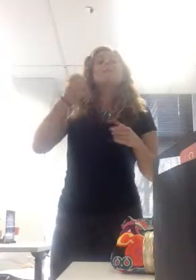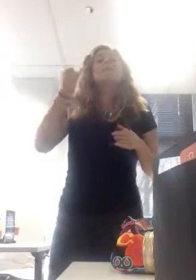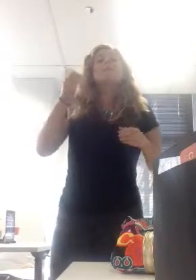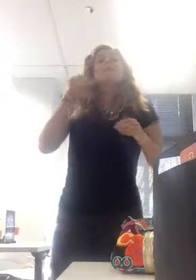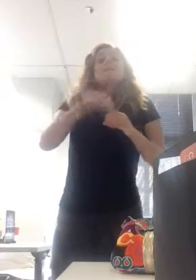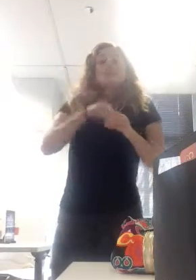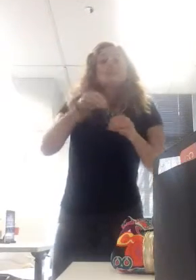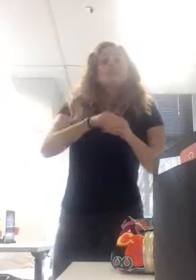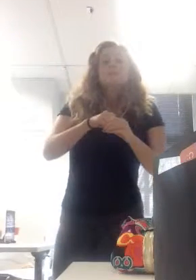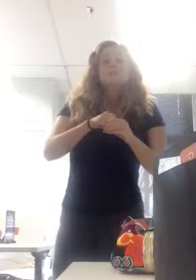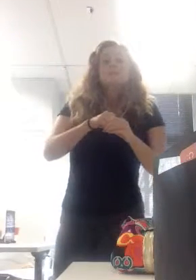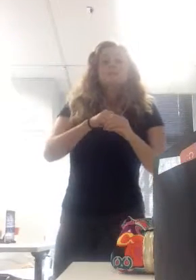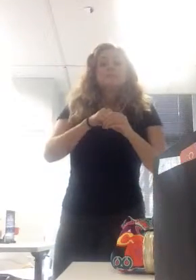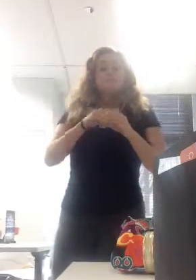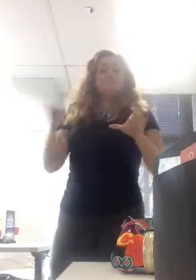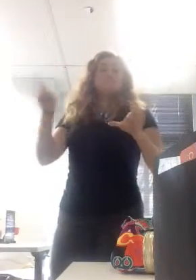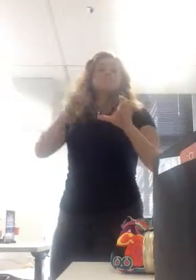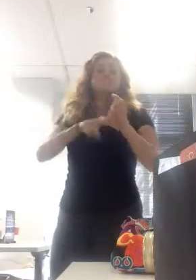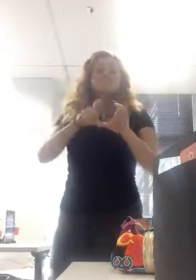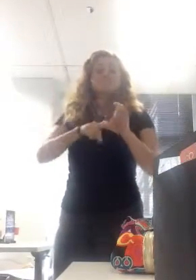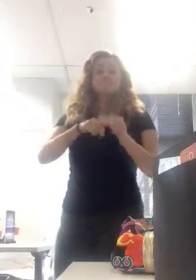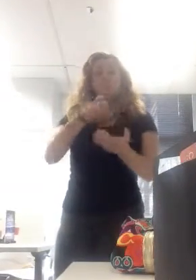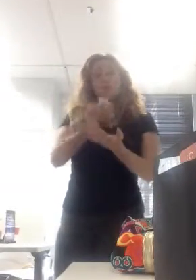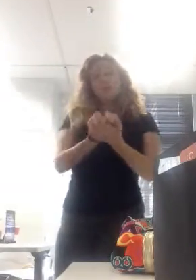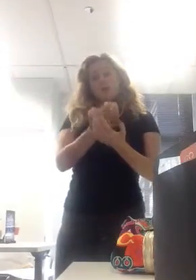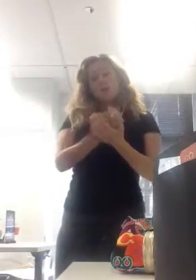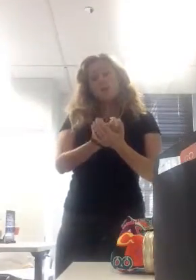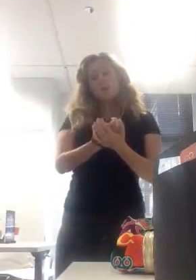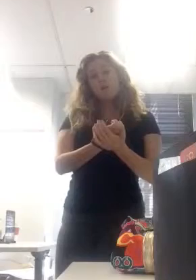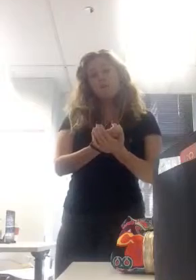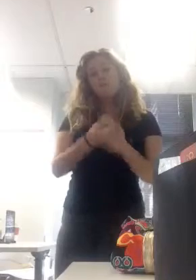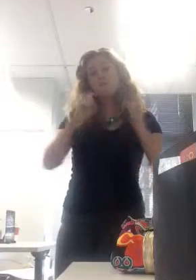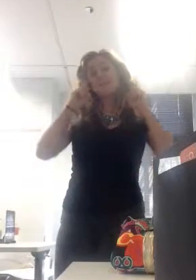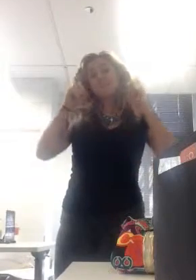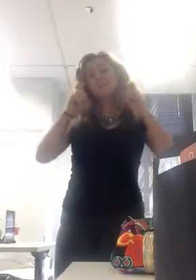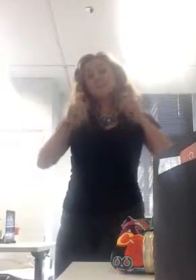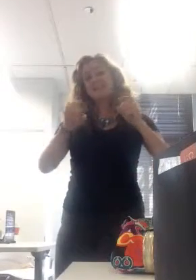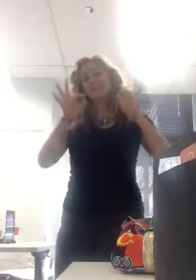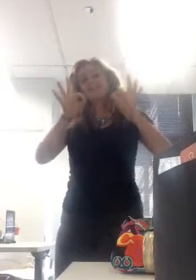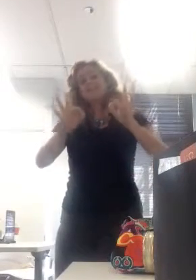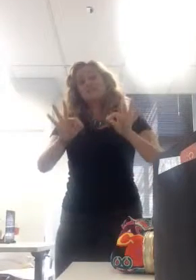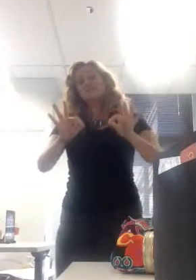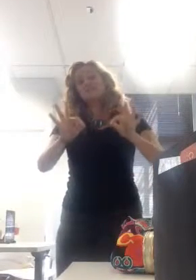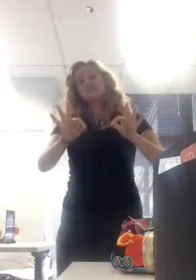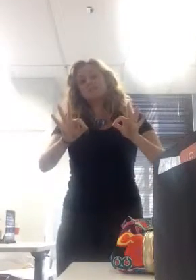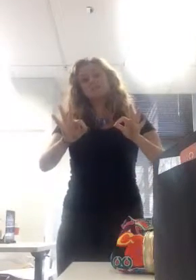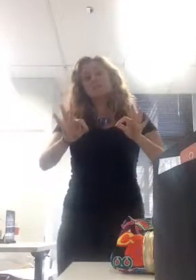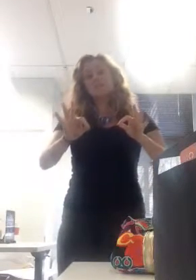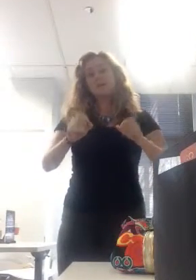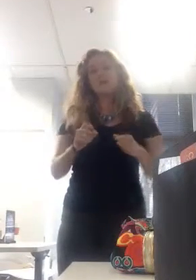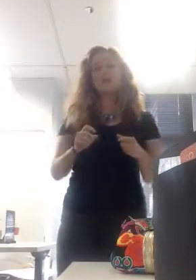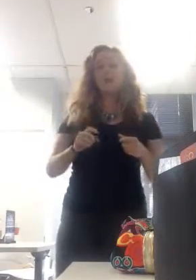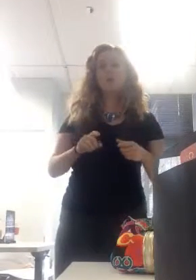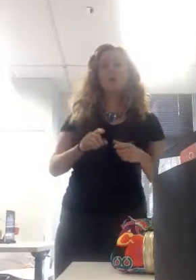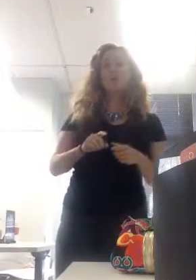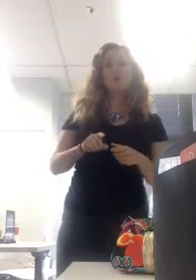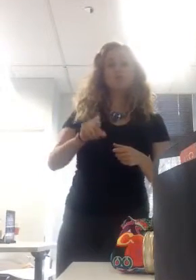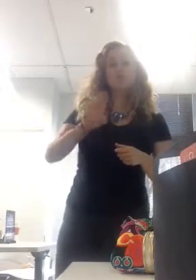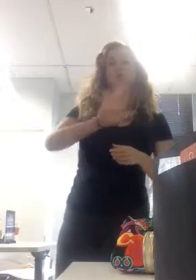don't care whether you like it or not, that's what the tests say you're good at. So that's where we're going to get the biggest bang out of the buck from you. So you're going to go through medical school